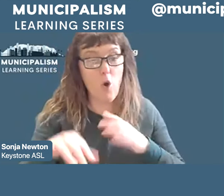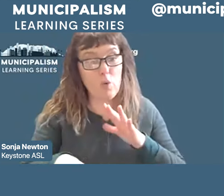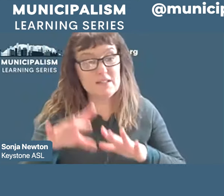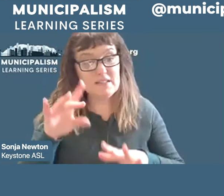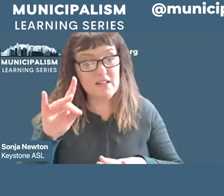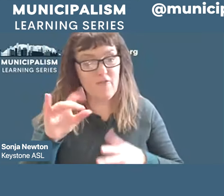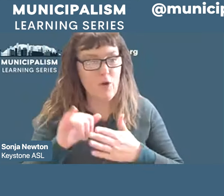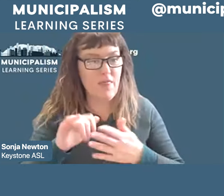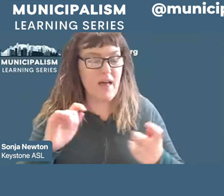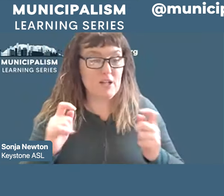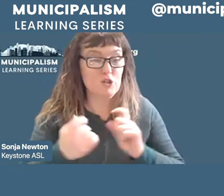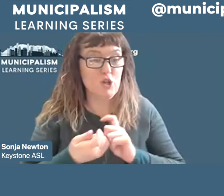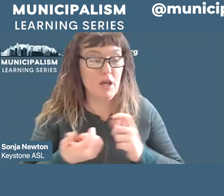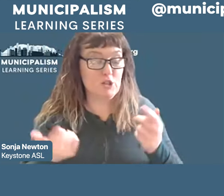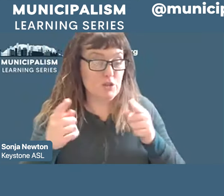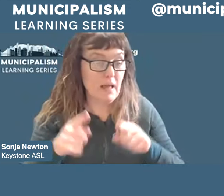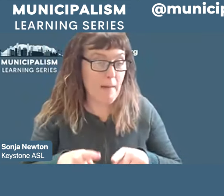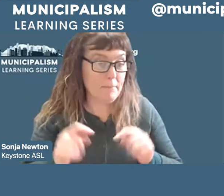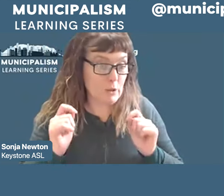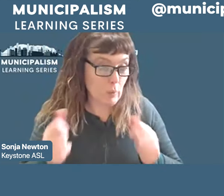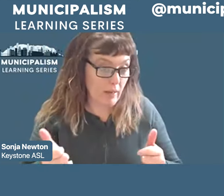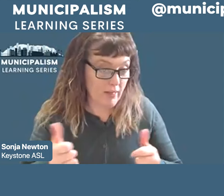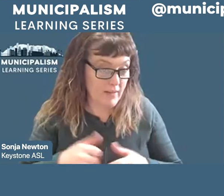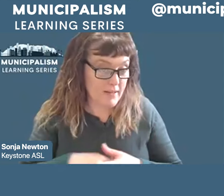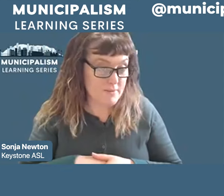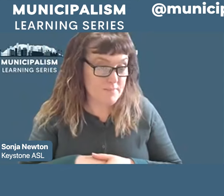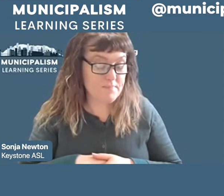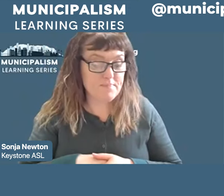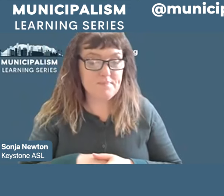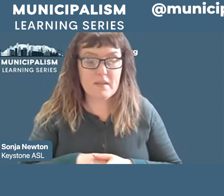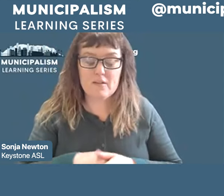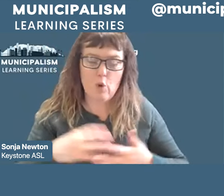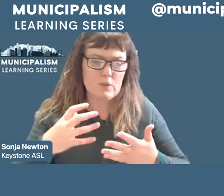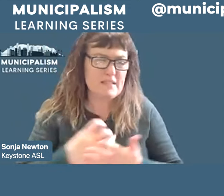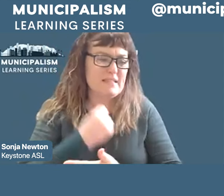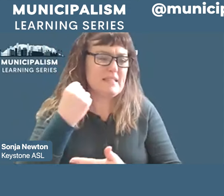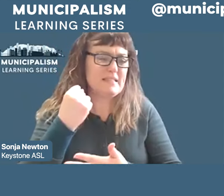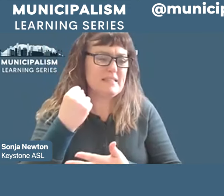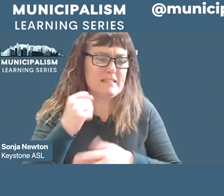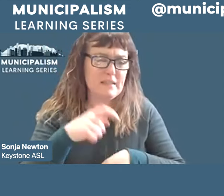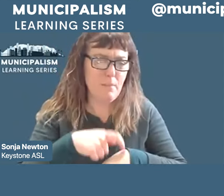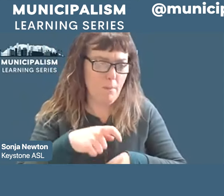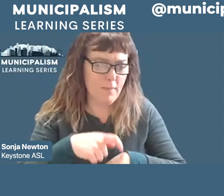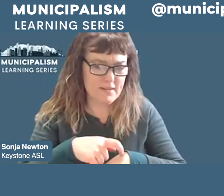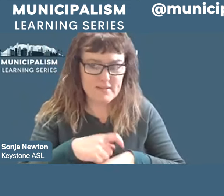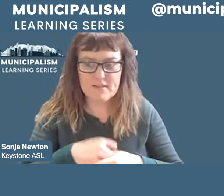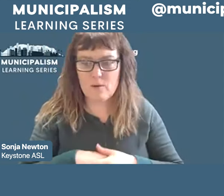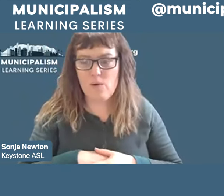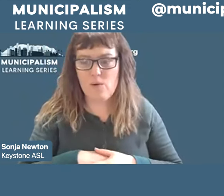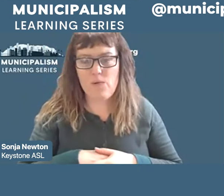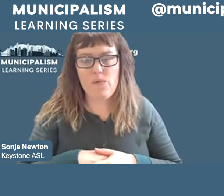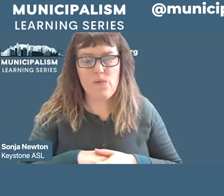suddenly by being in a position to seize the moment. A new wave of mass strikes between